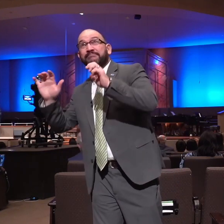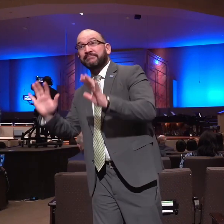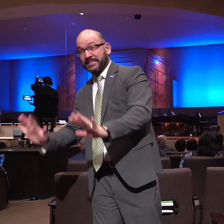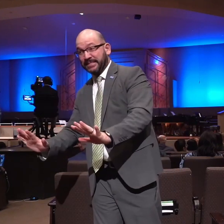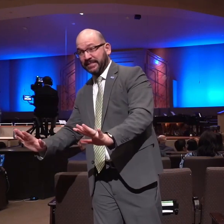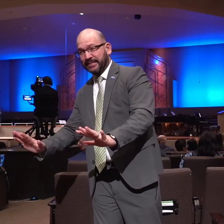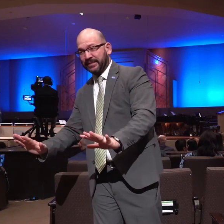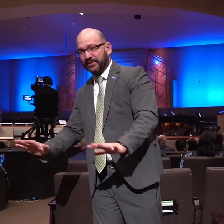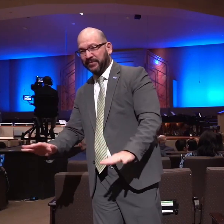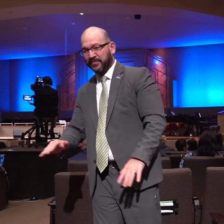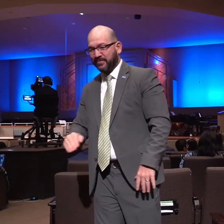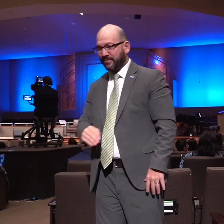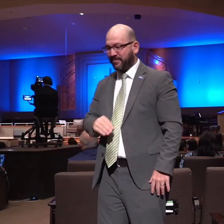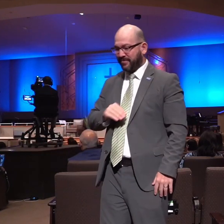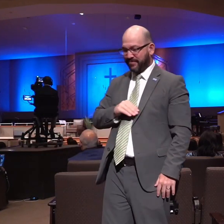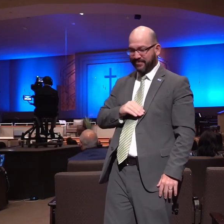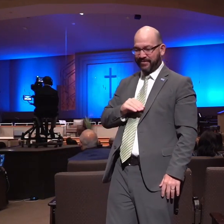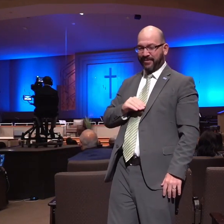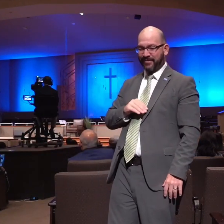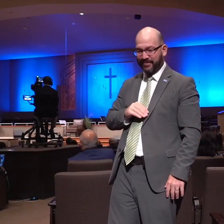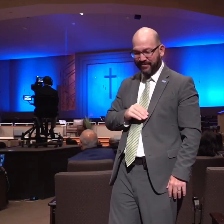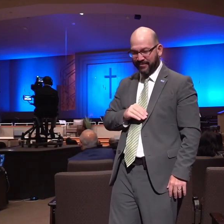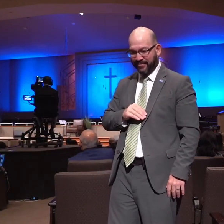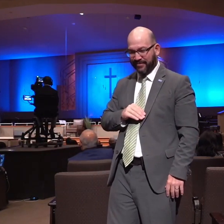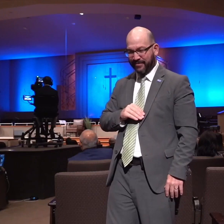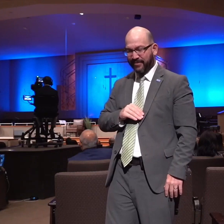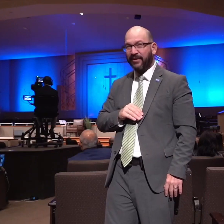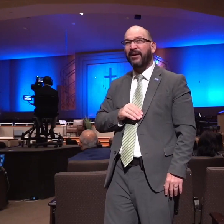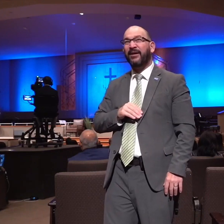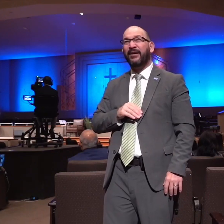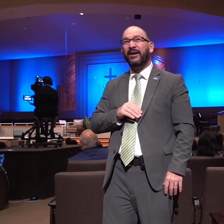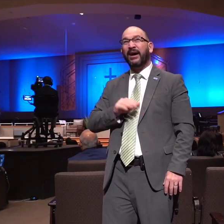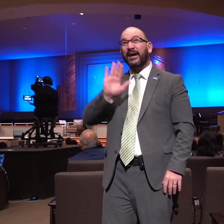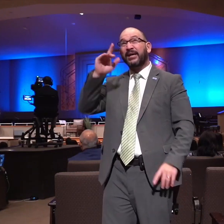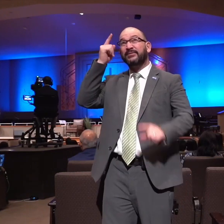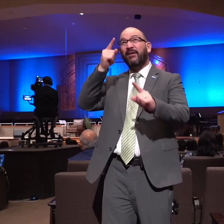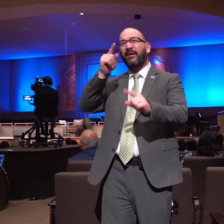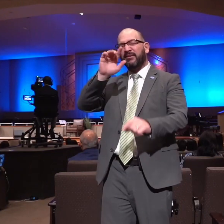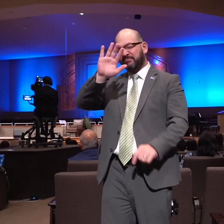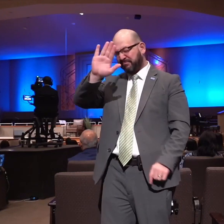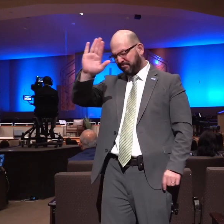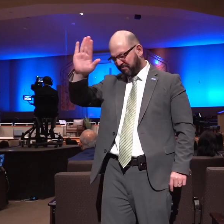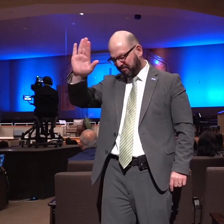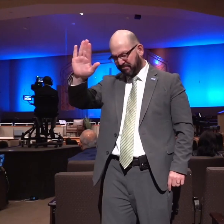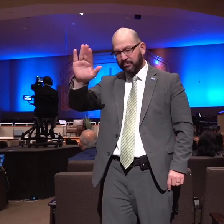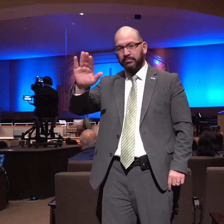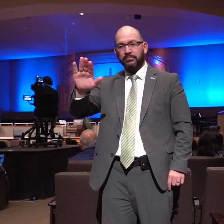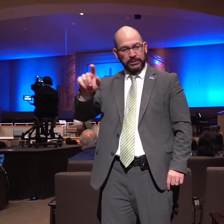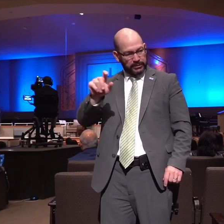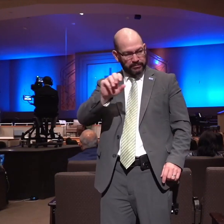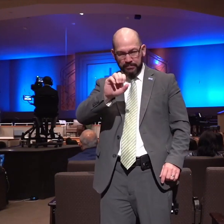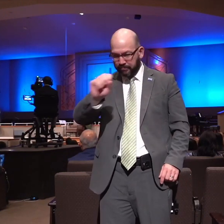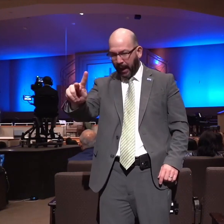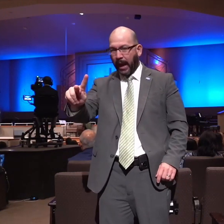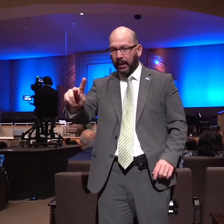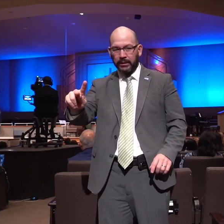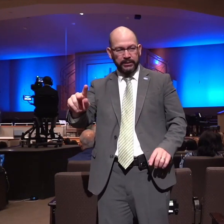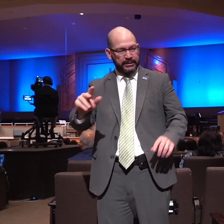and all of a sudden the purpose of god gets distorted go back in the midst of these verses look at